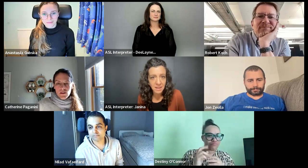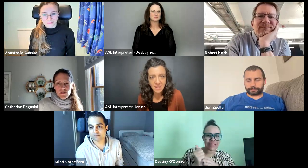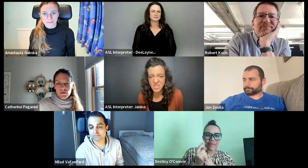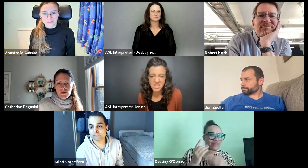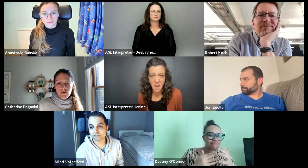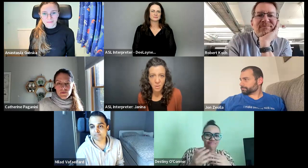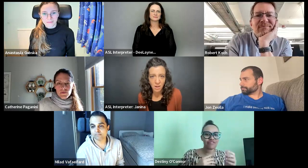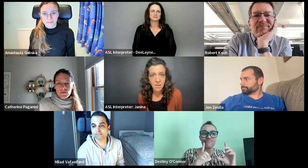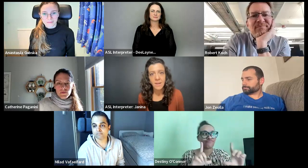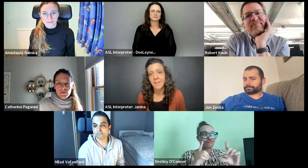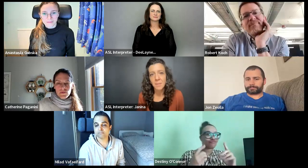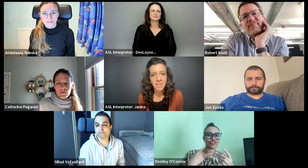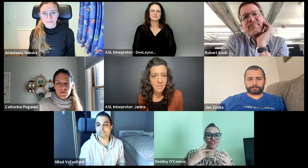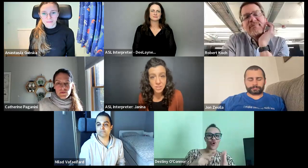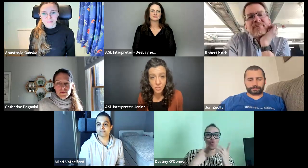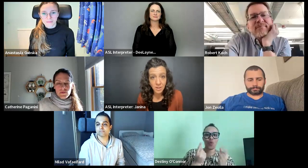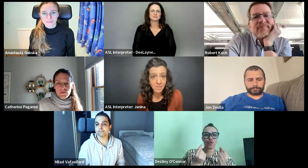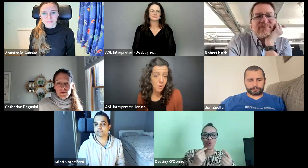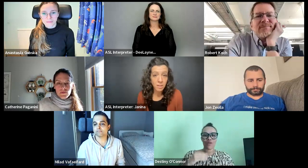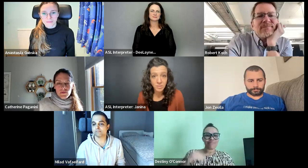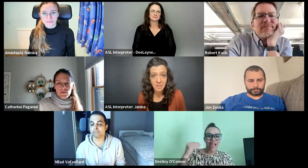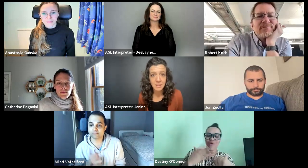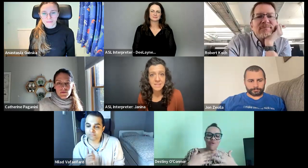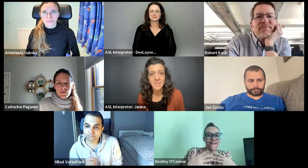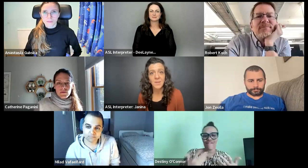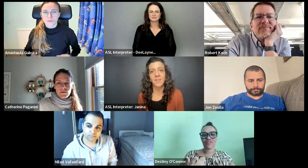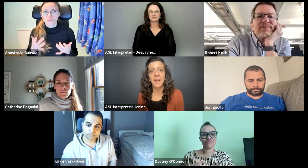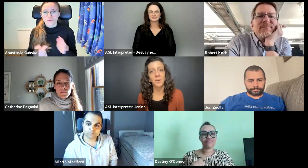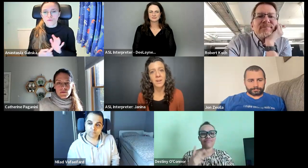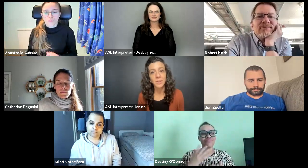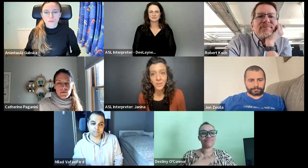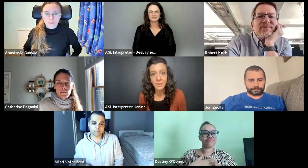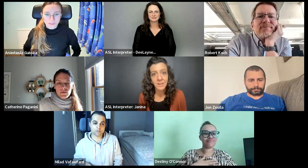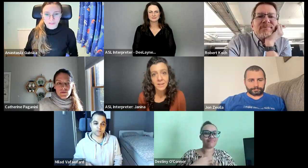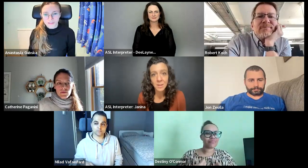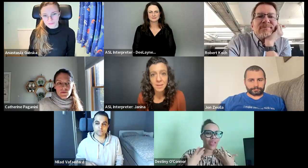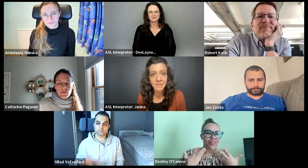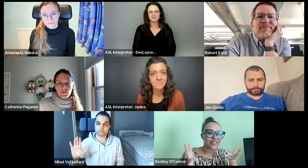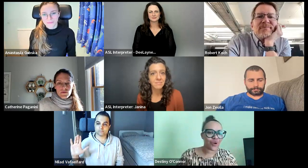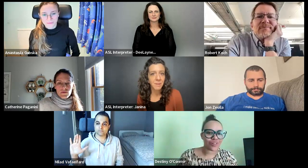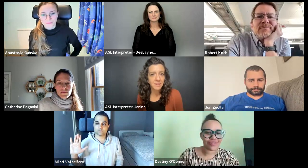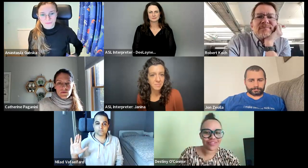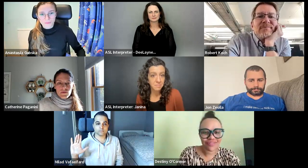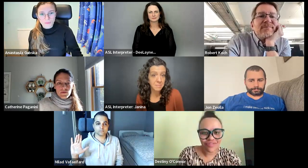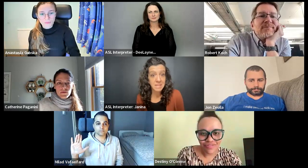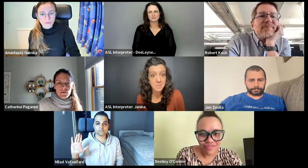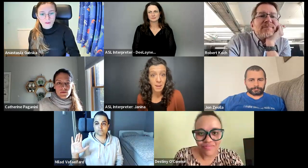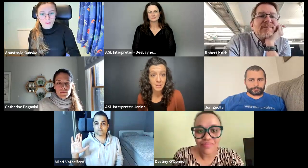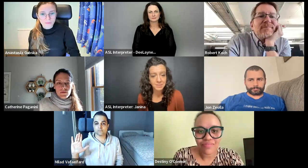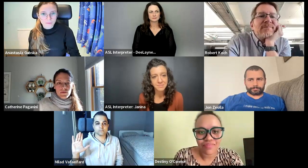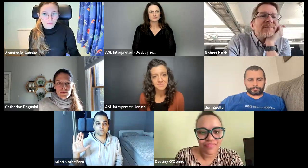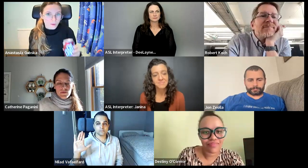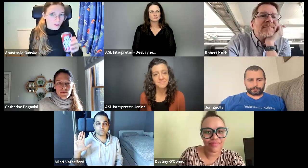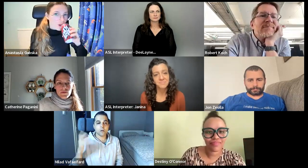join the meetings, just an hour. Maybe they could just join to watch for 10 minutes if they don't have an hour and learn a little bit, but be